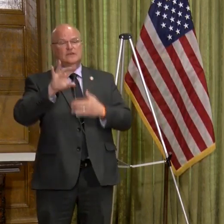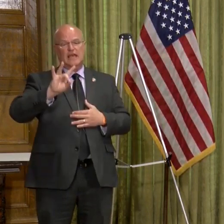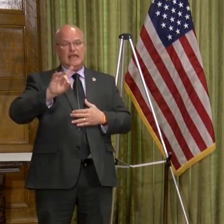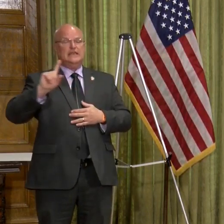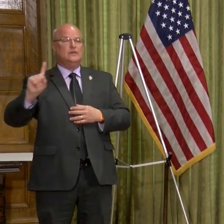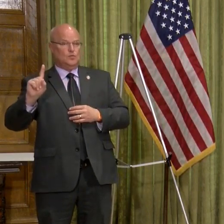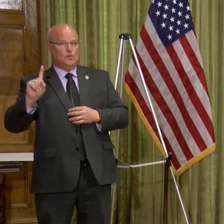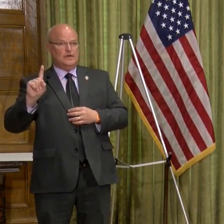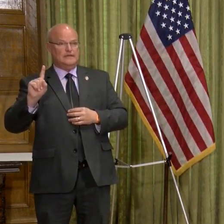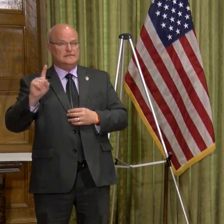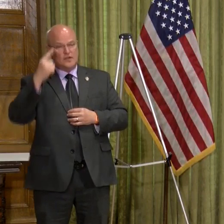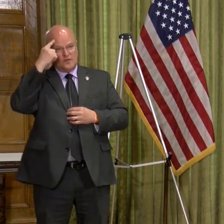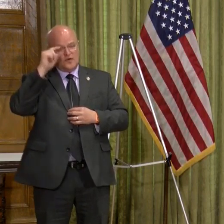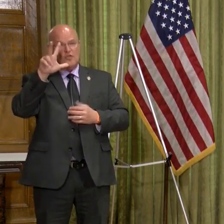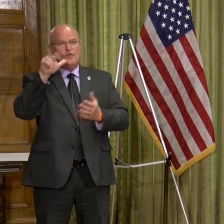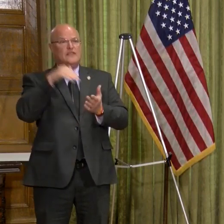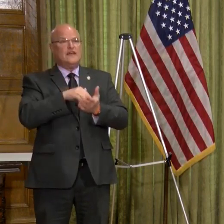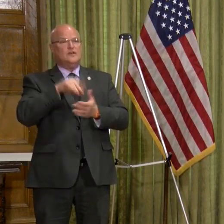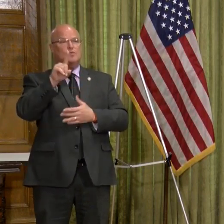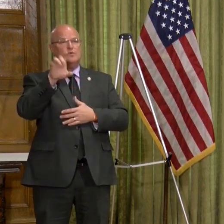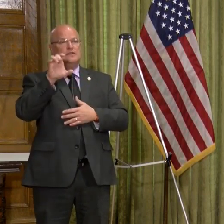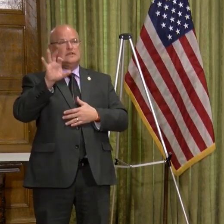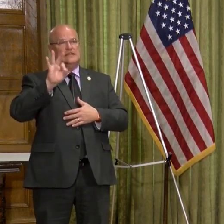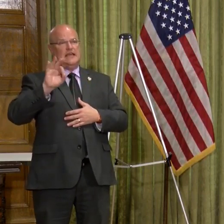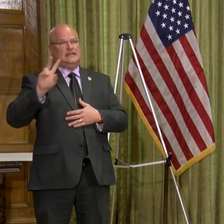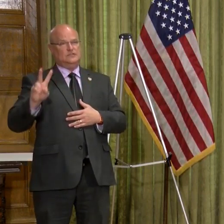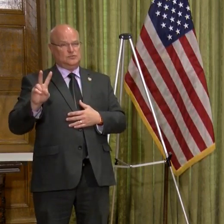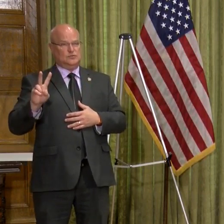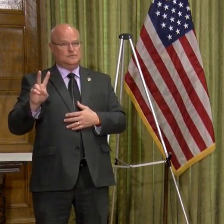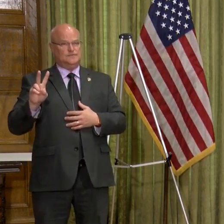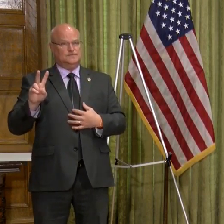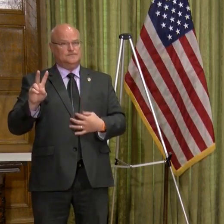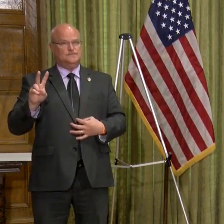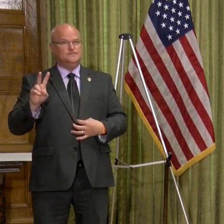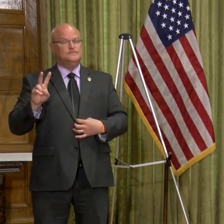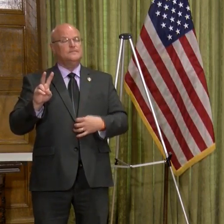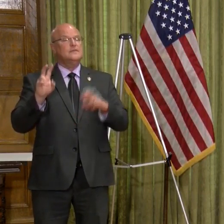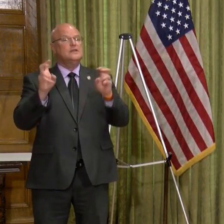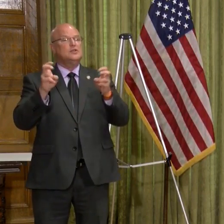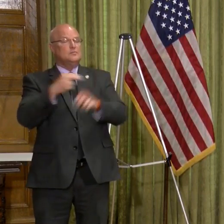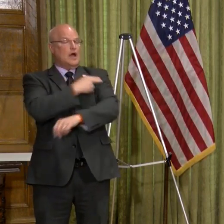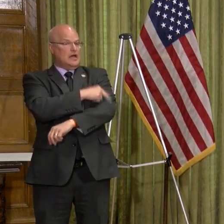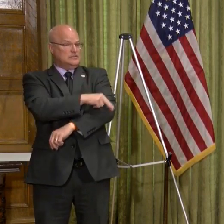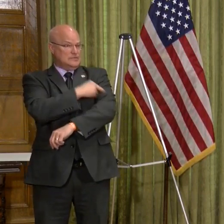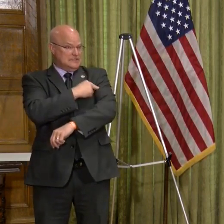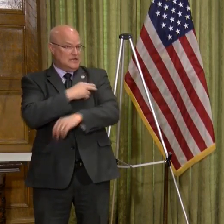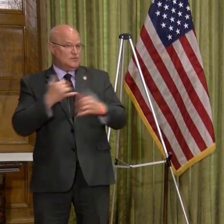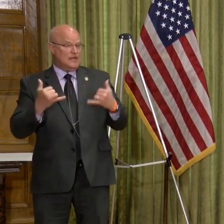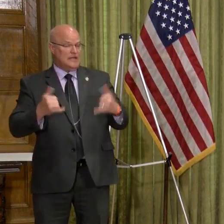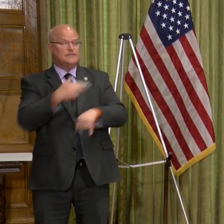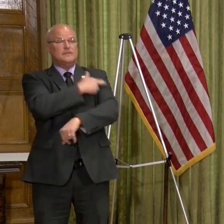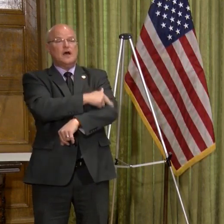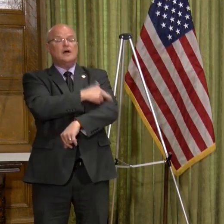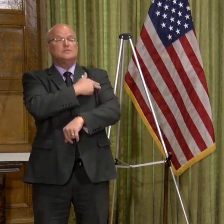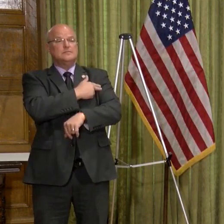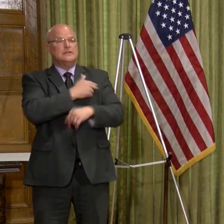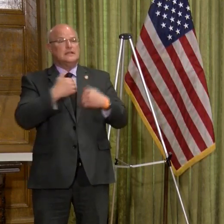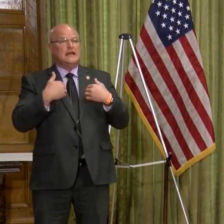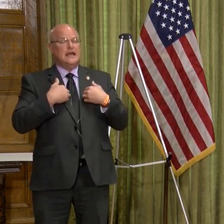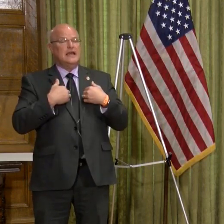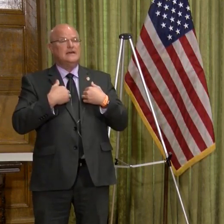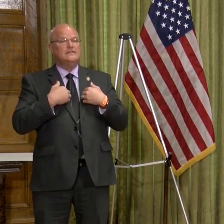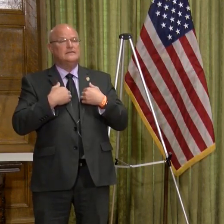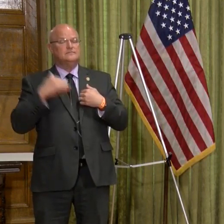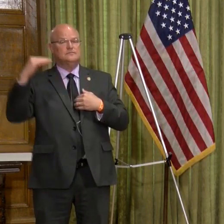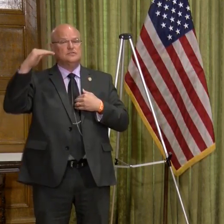cases for 3,192. In terms of hospitalizations, our hospitalizations has